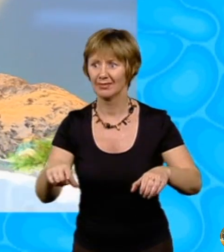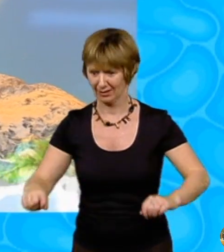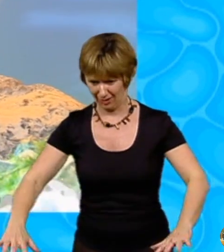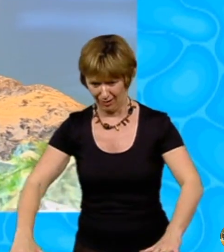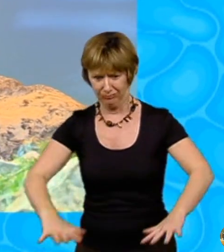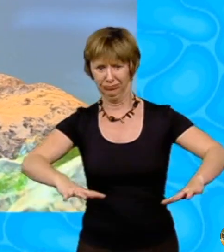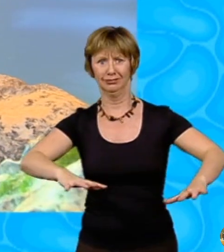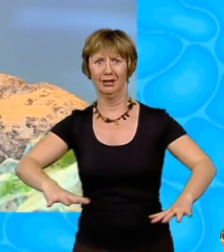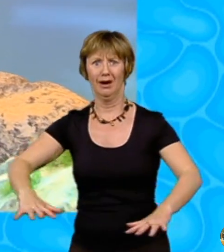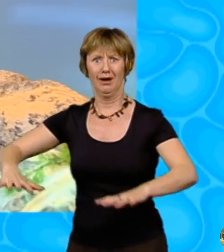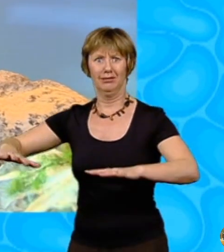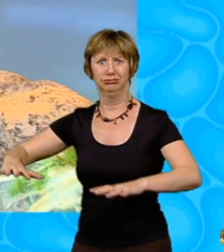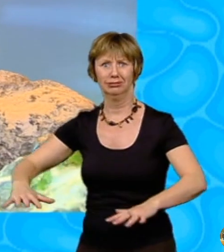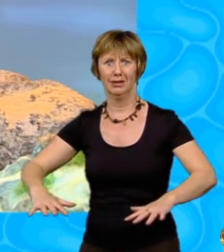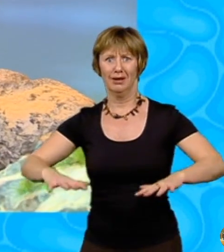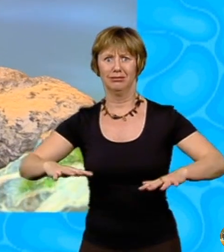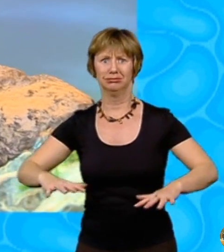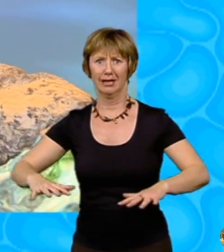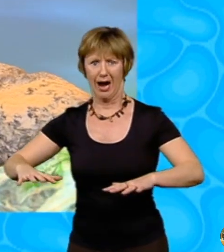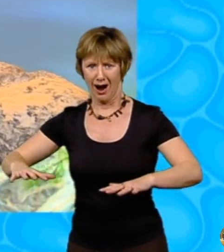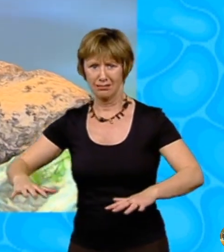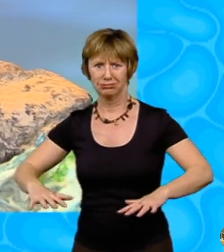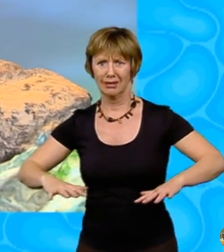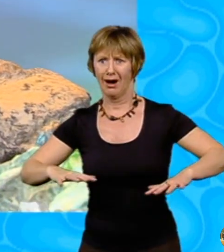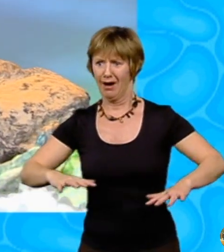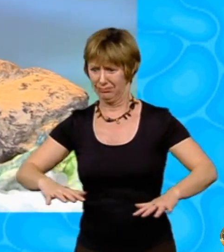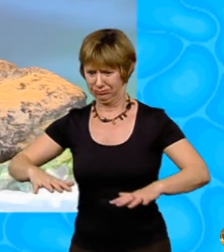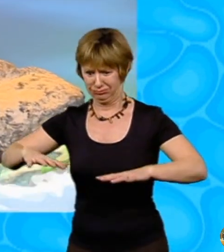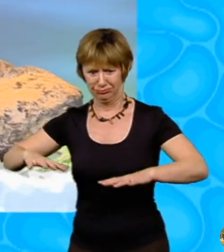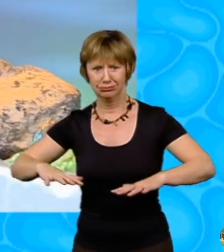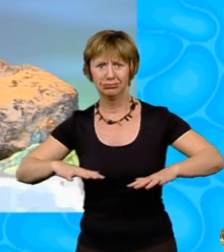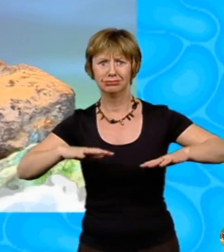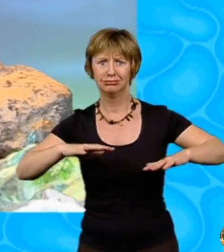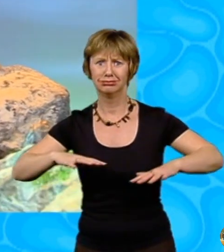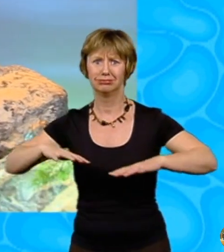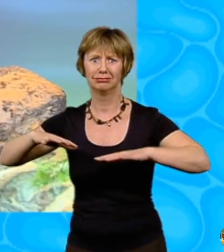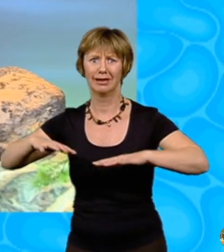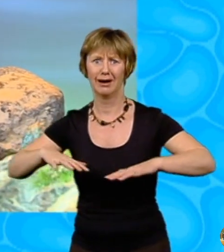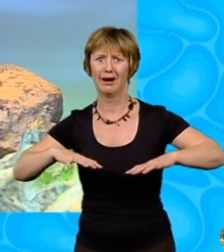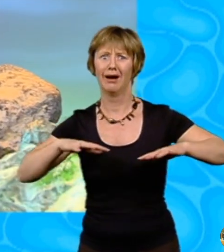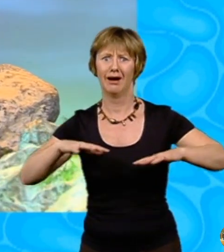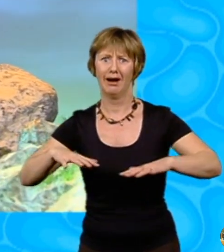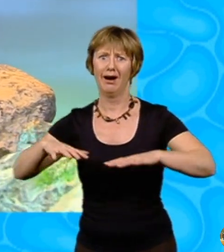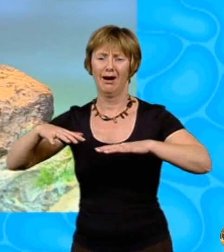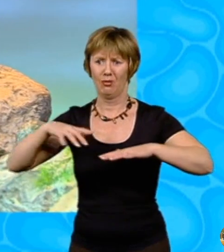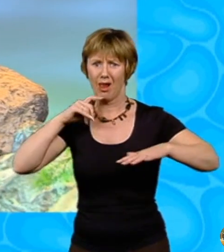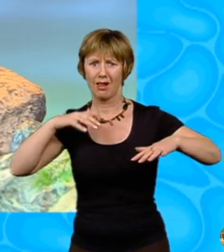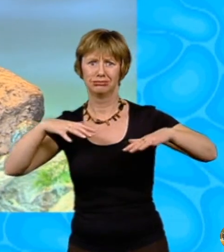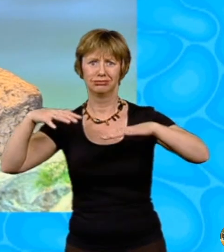the time, the seawater around me was rising and rising and rising. Only a couple more centimetres and then it would reach me.